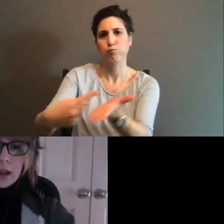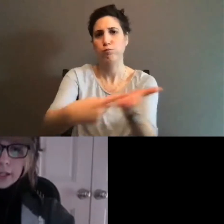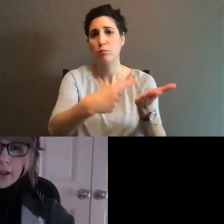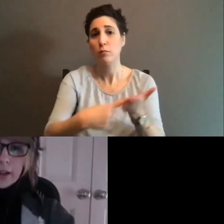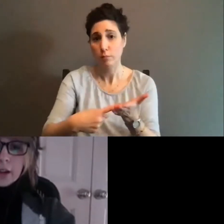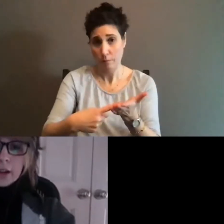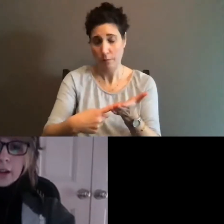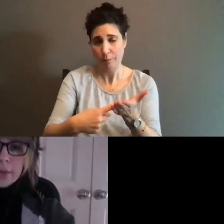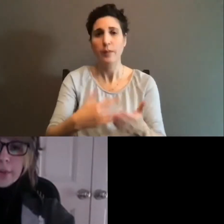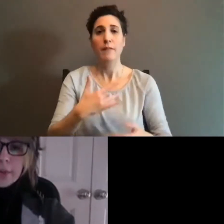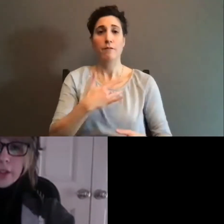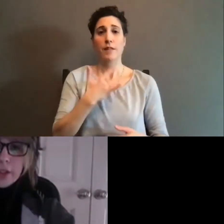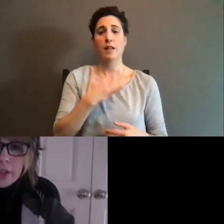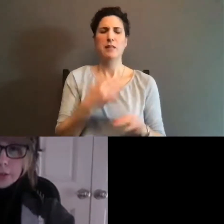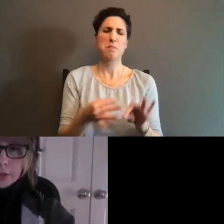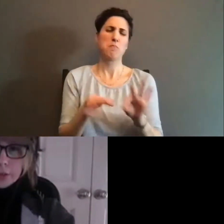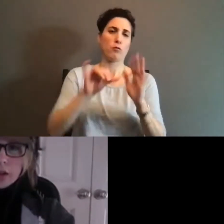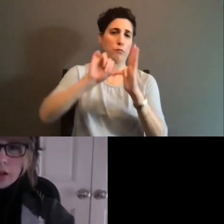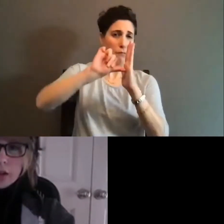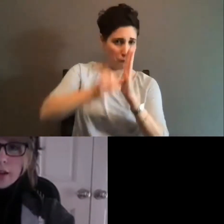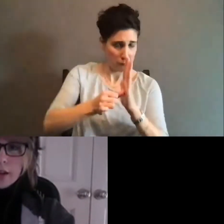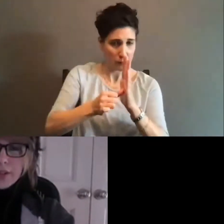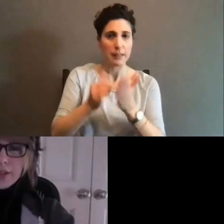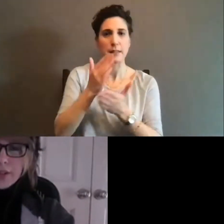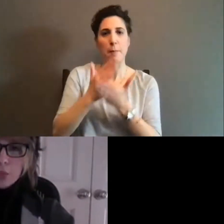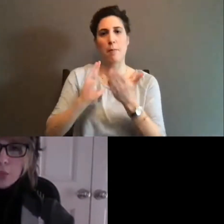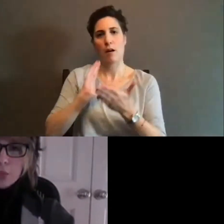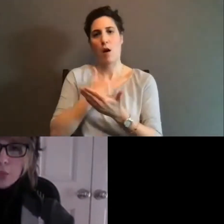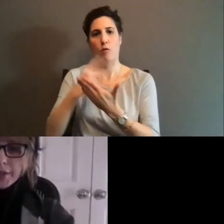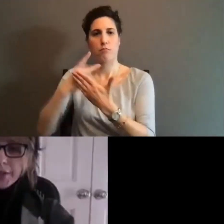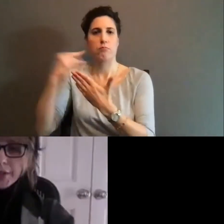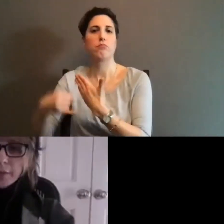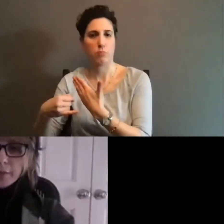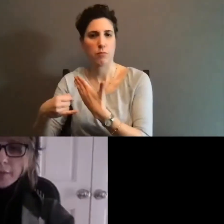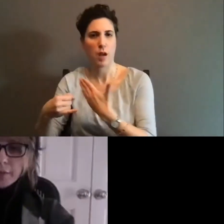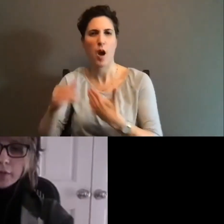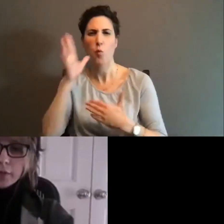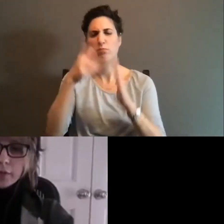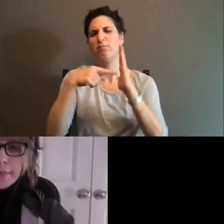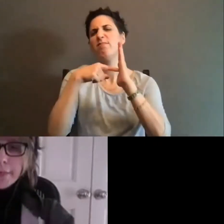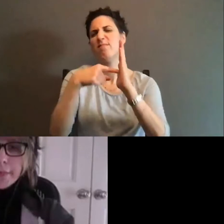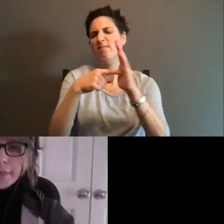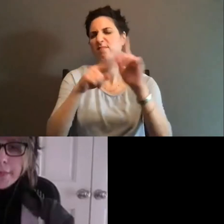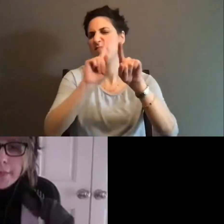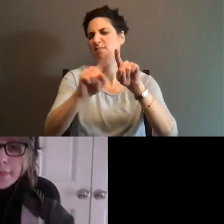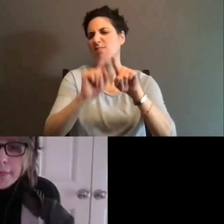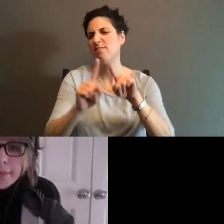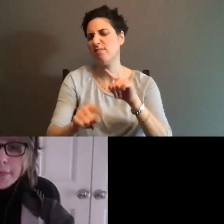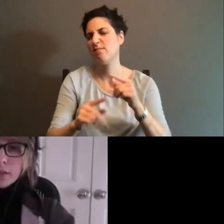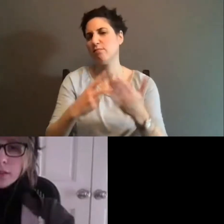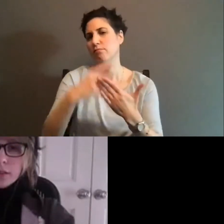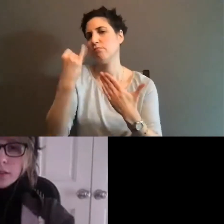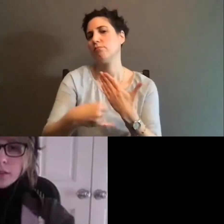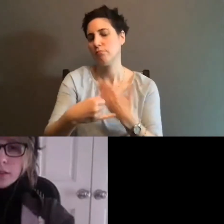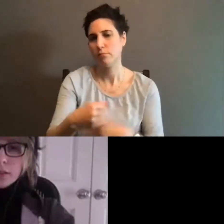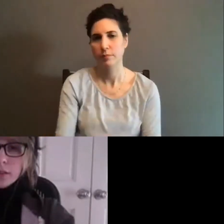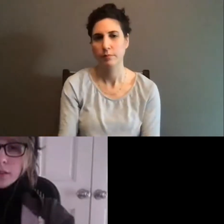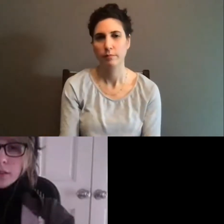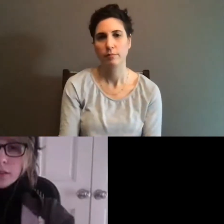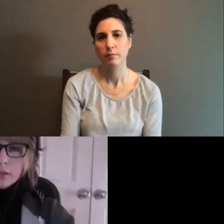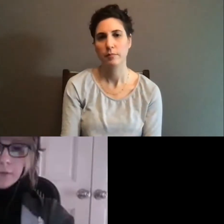to highlighting some initiatives we're supporting. And so I'm going to bring this up now for you, Victoria. Thank you again for